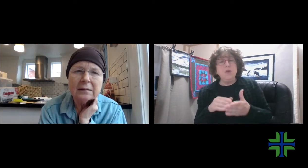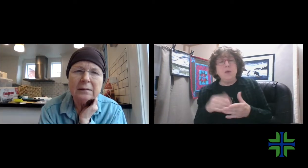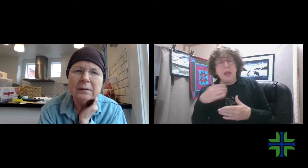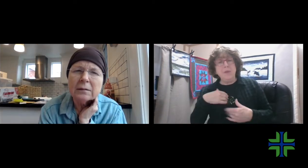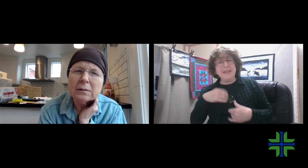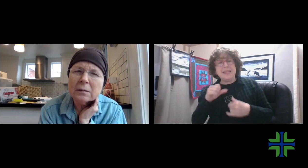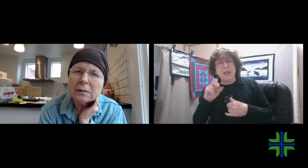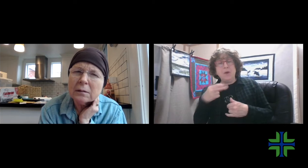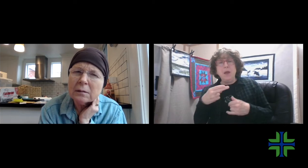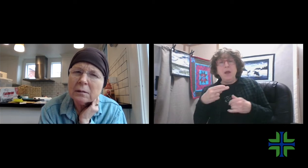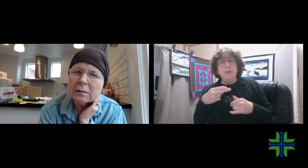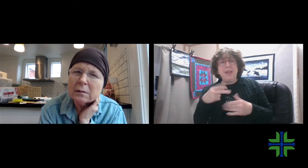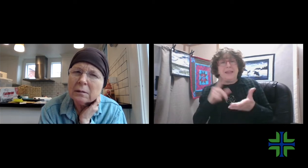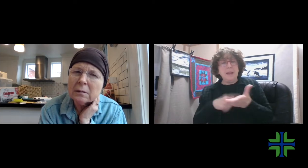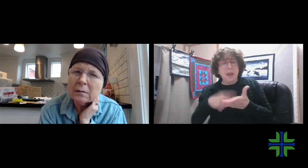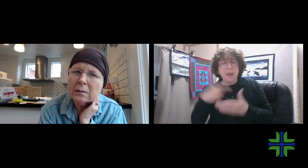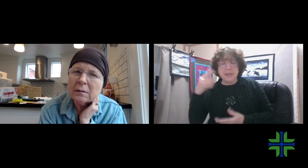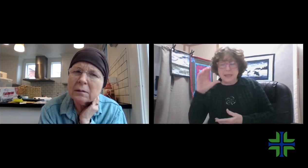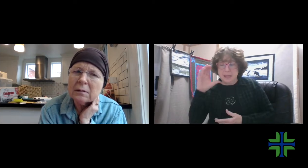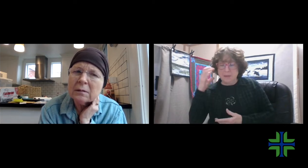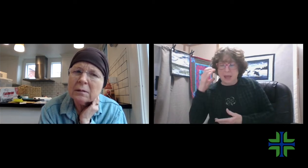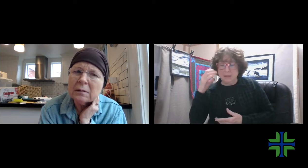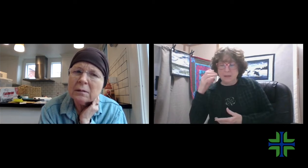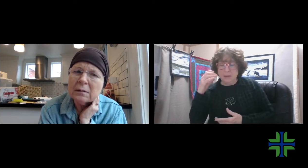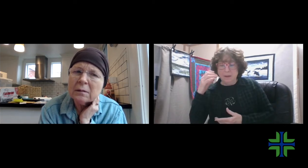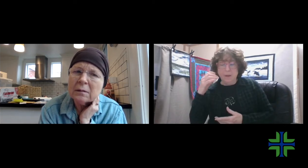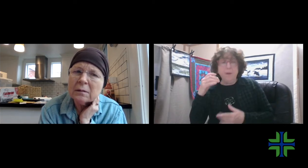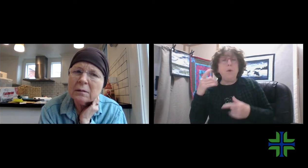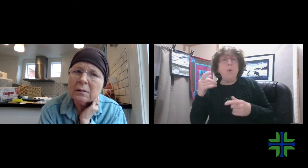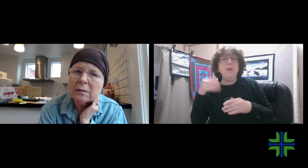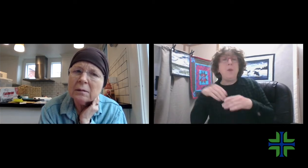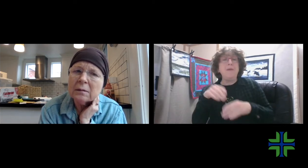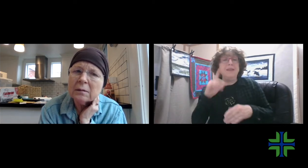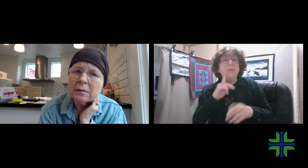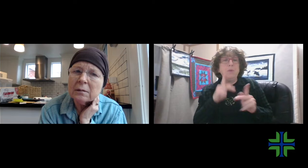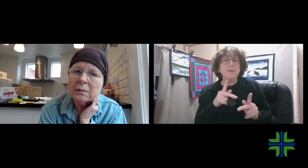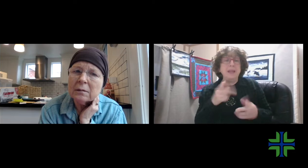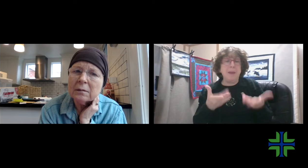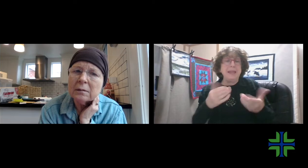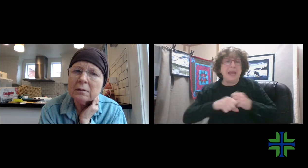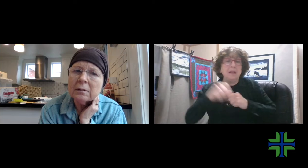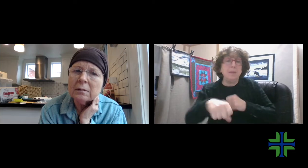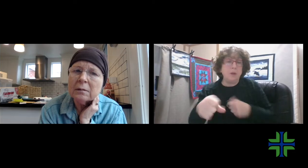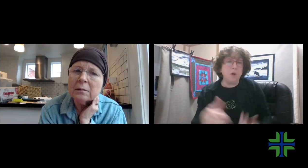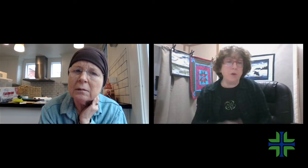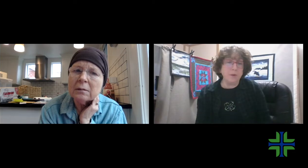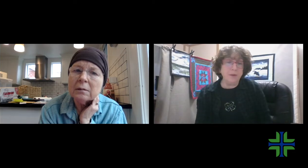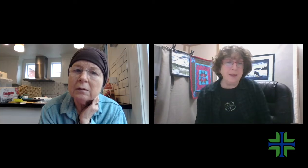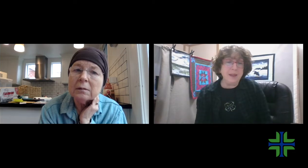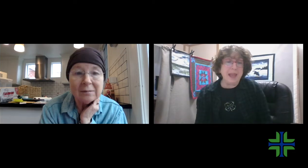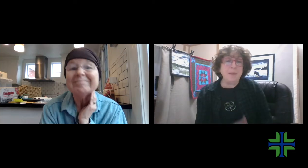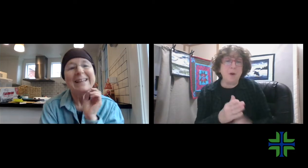And also, and this is Sarah, that sometimes it seems that when you have a deaf person, it might take a little bit